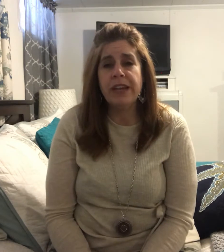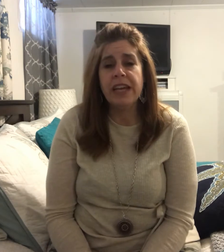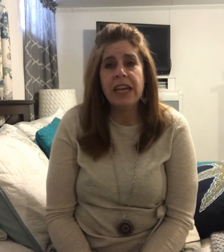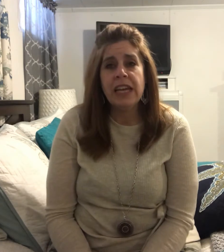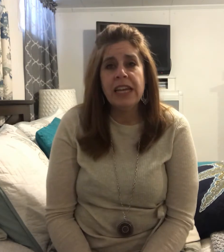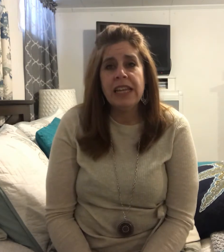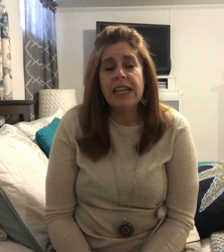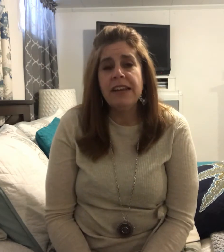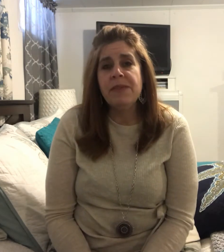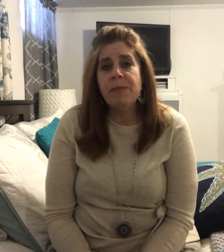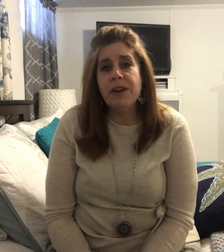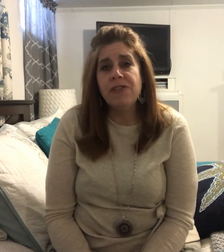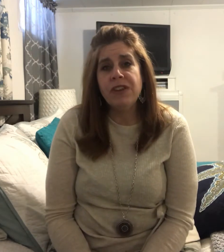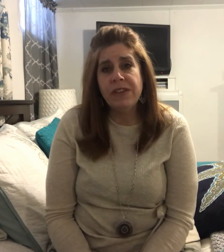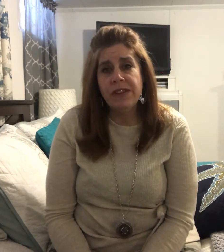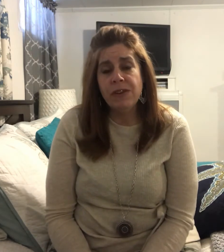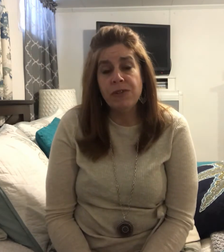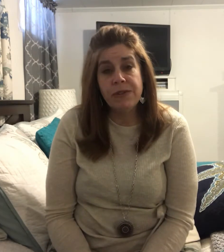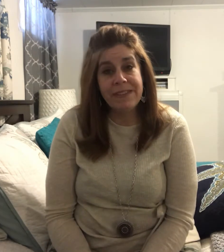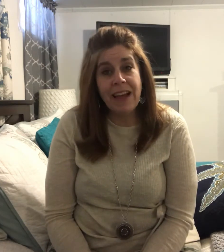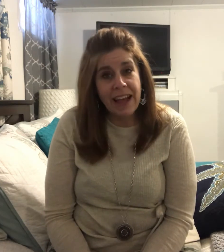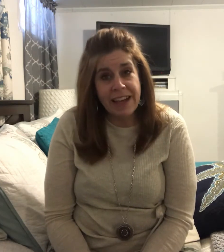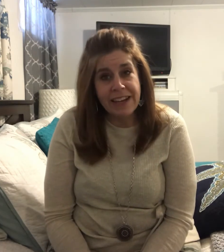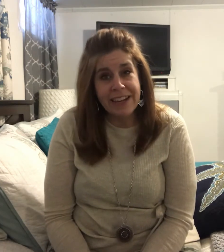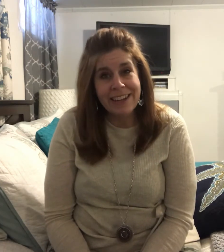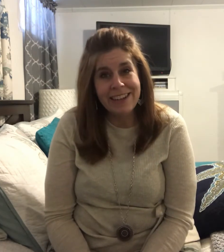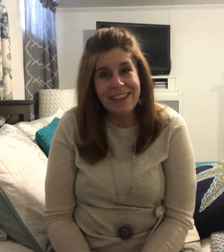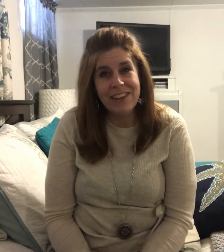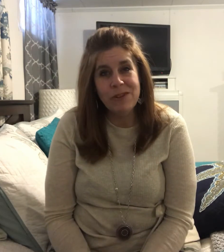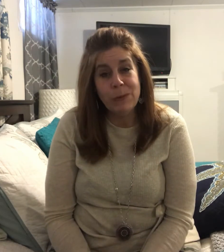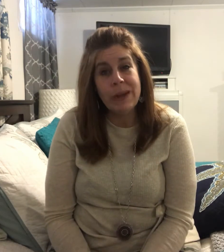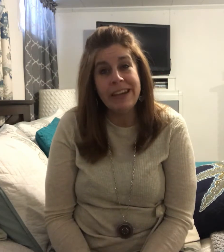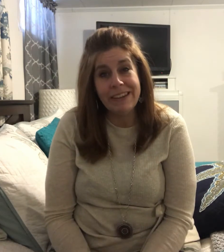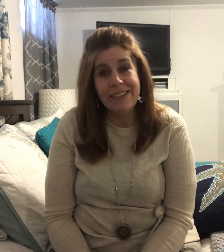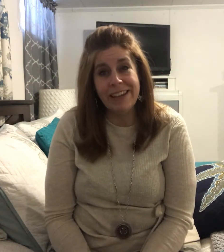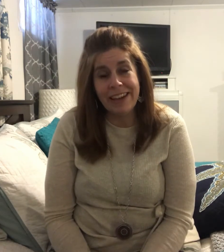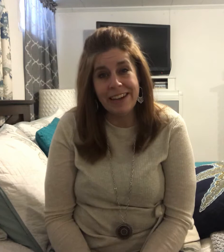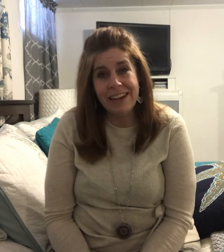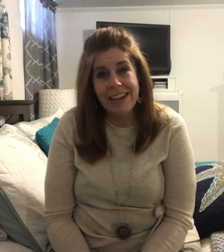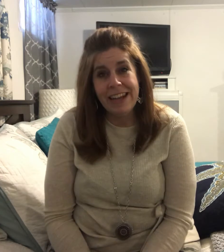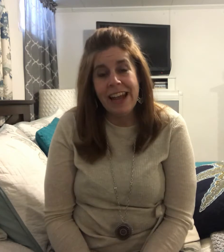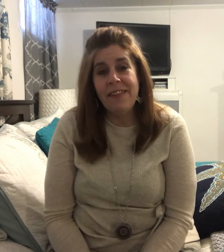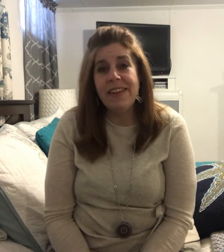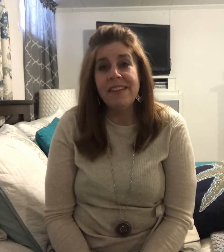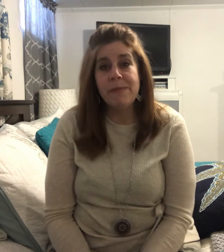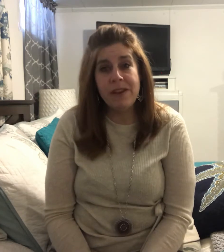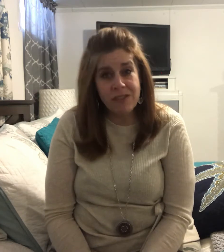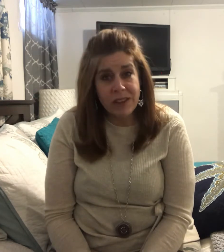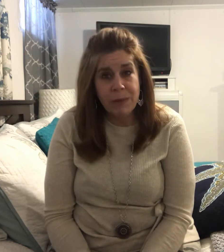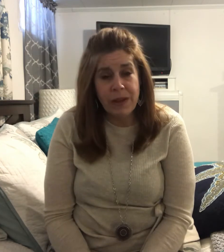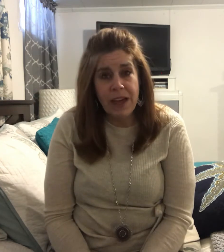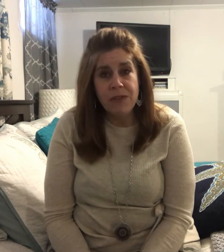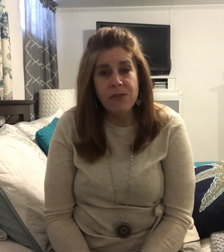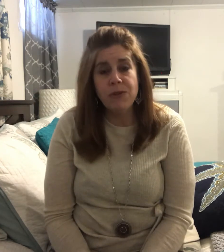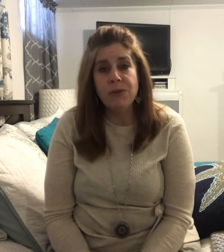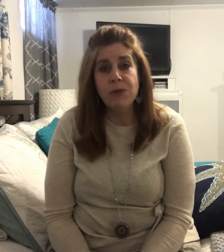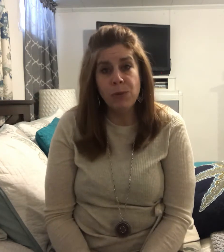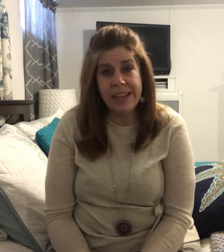that it is much easier to sign than to read sign and that especially applies to the reading